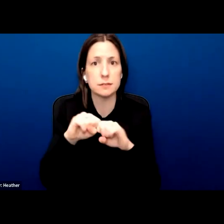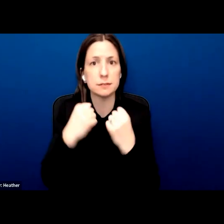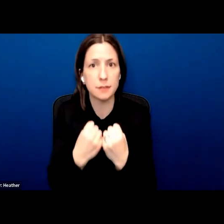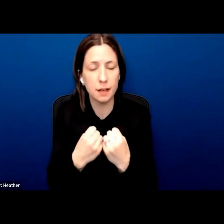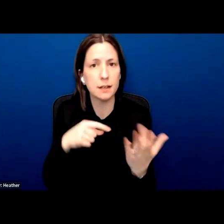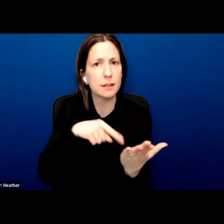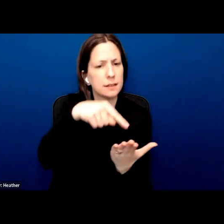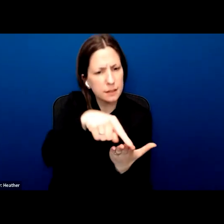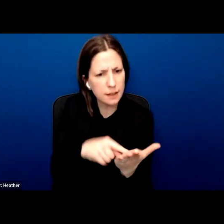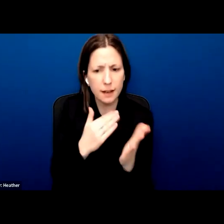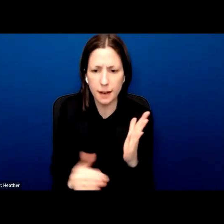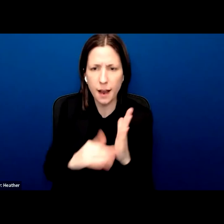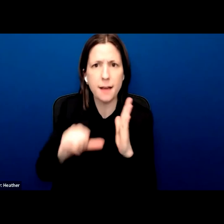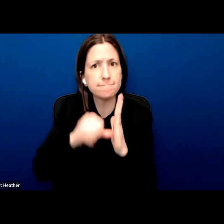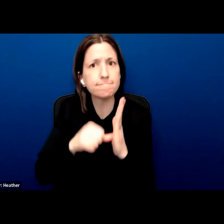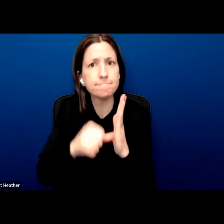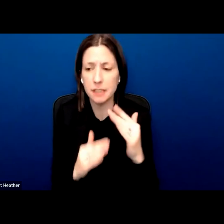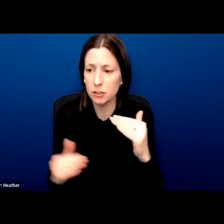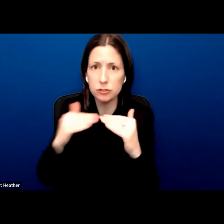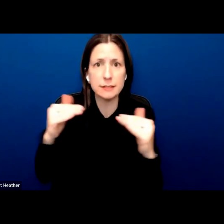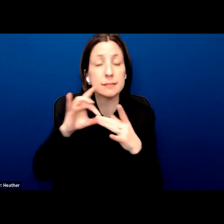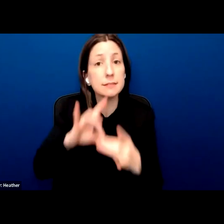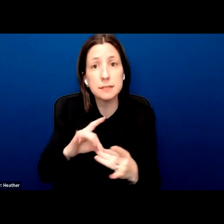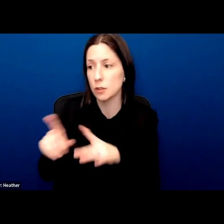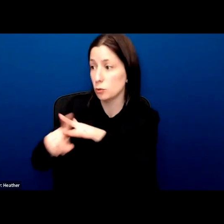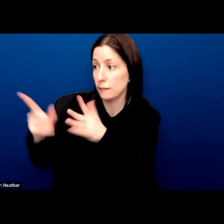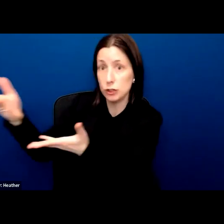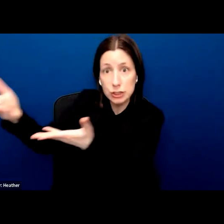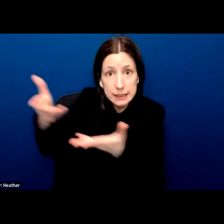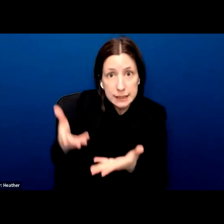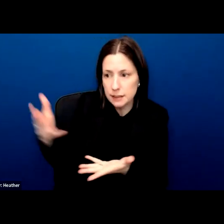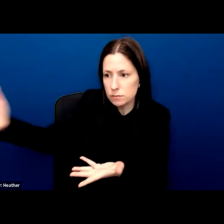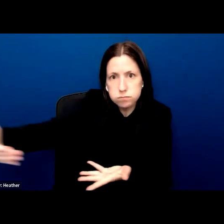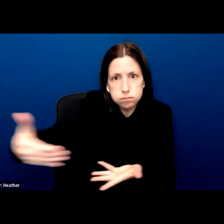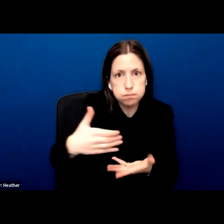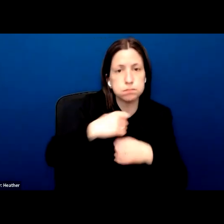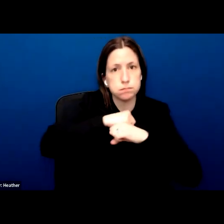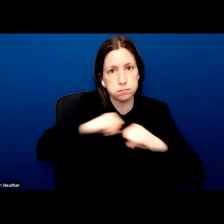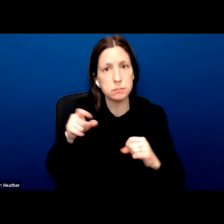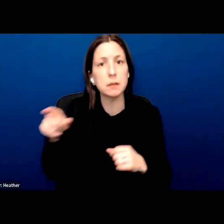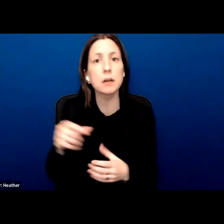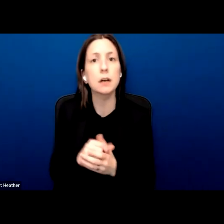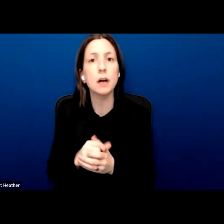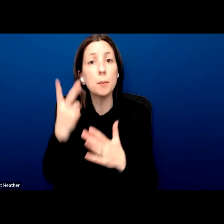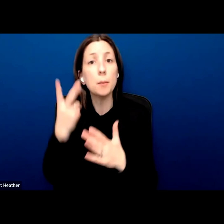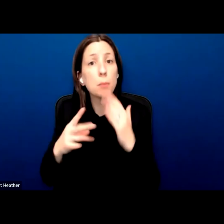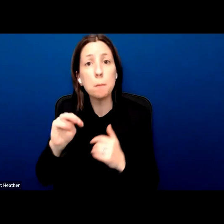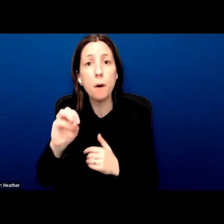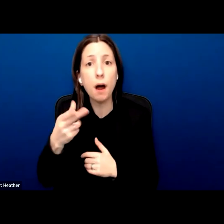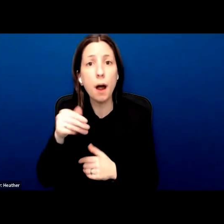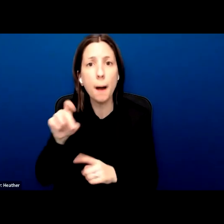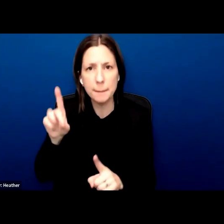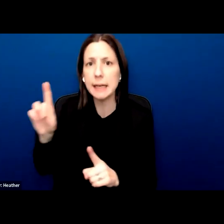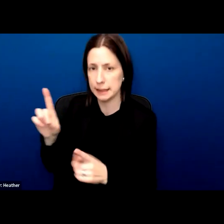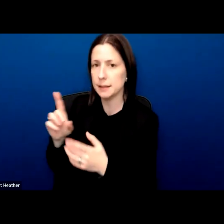of justice surrounding asylum and refugee protection. The Prophet Muhammad, peace be upon him, has said that whoever